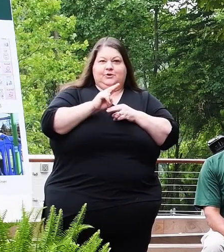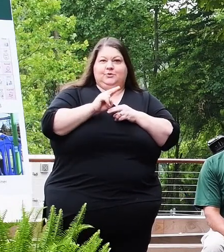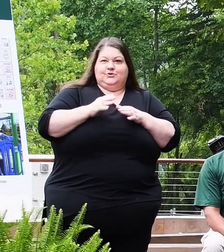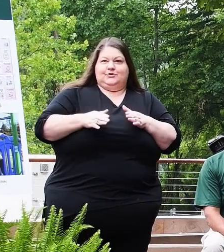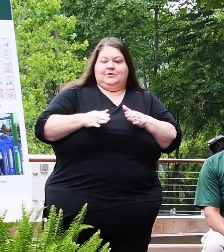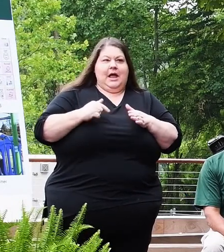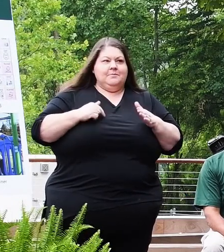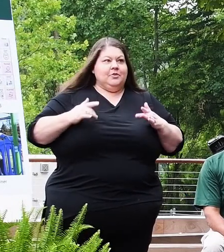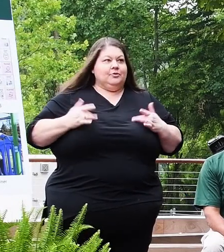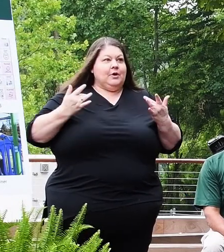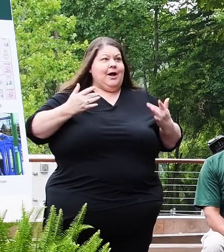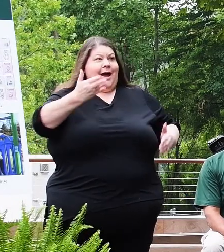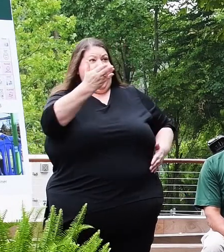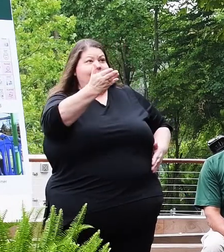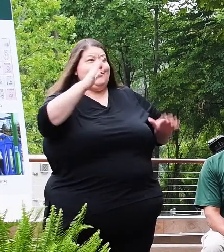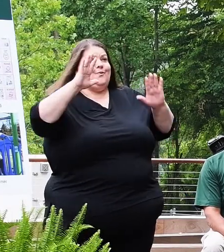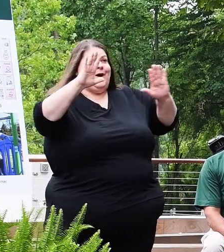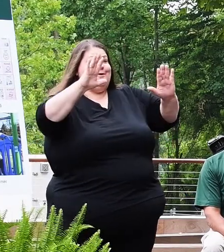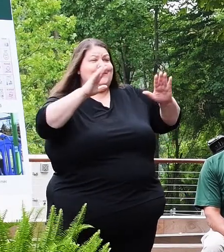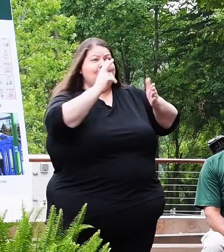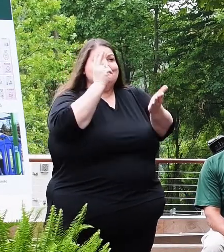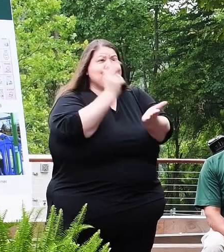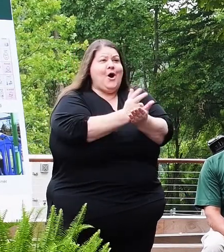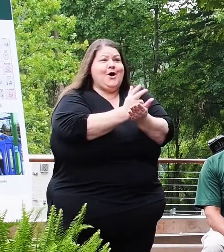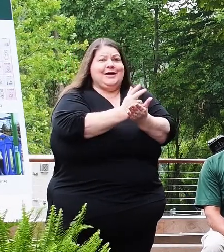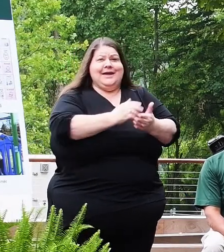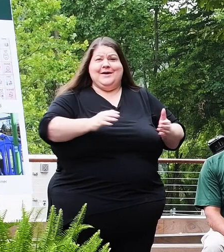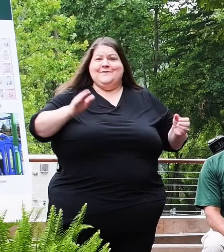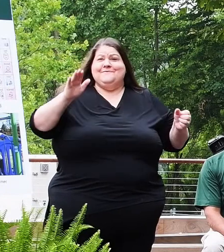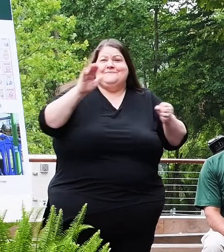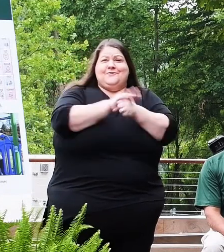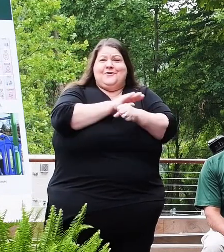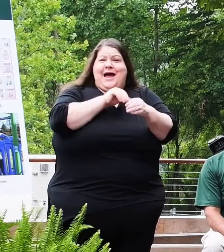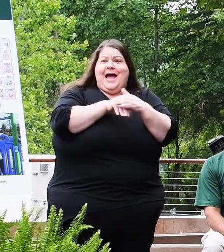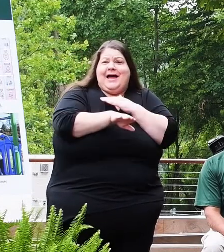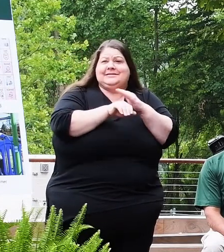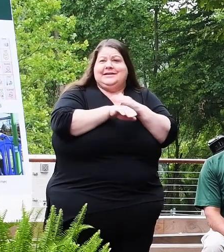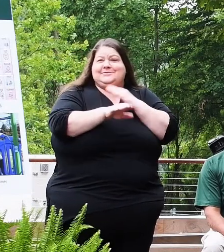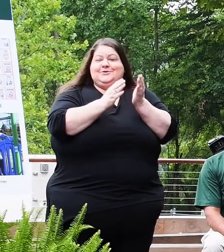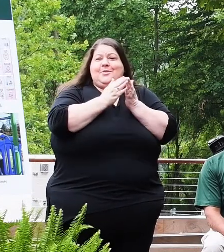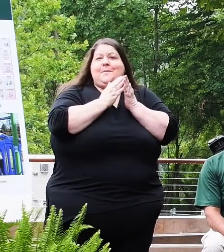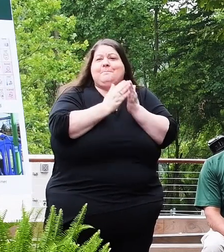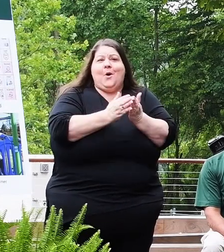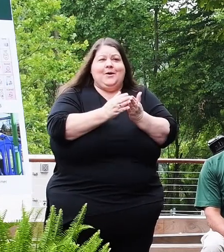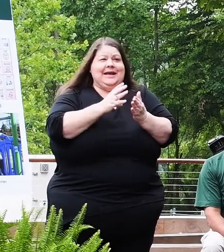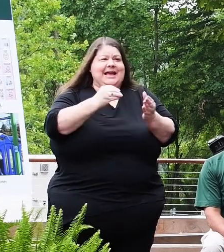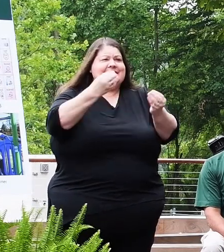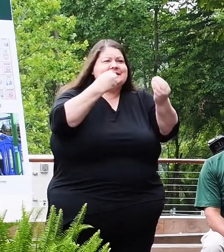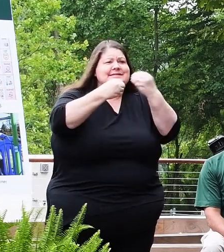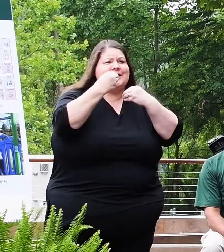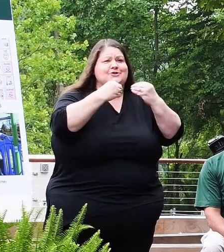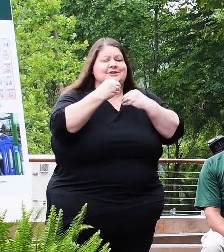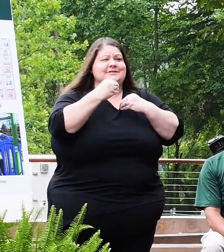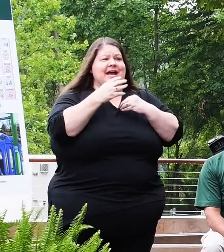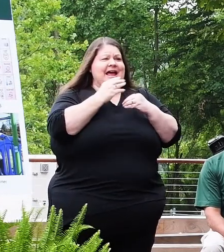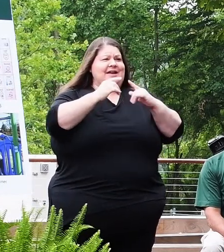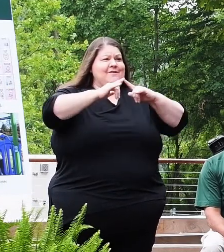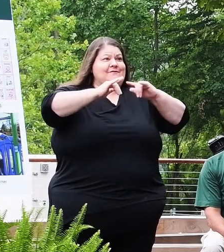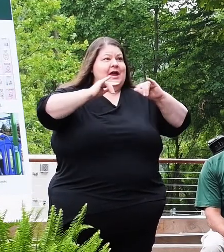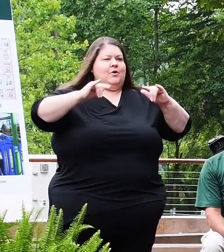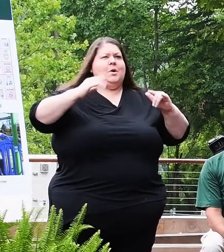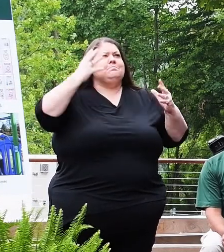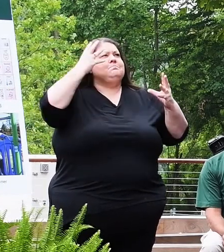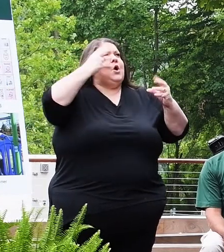that I've got great parking now, full access to the boating and concession areas in a very aesthetically